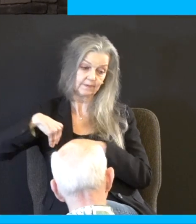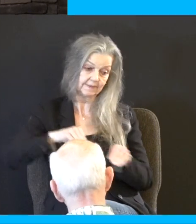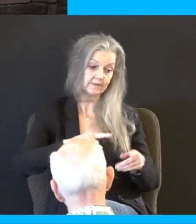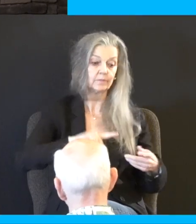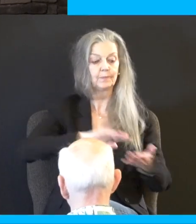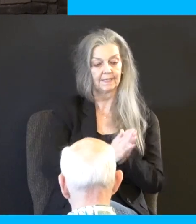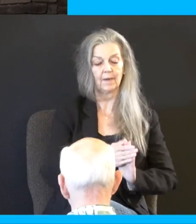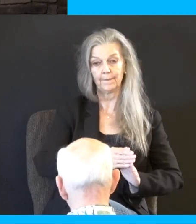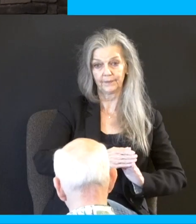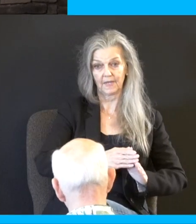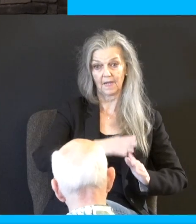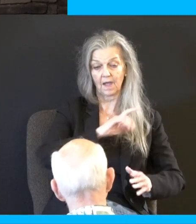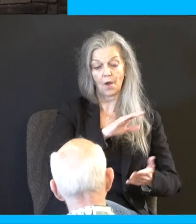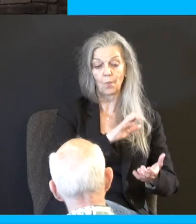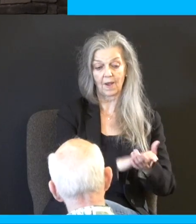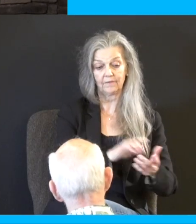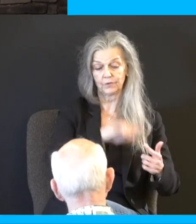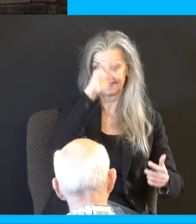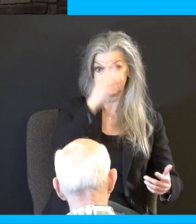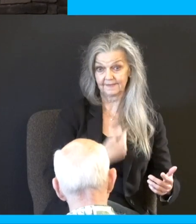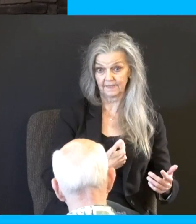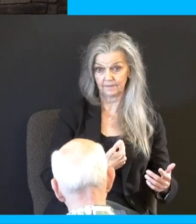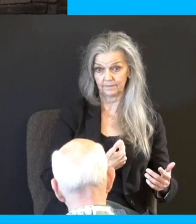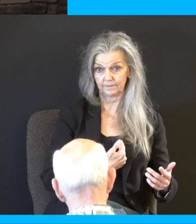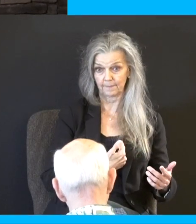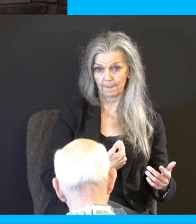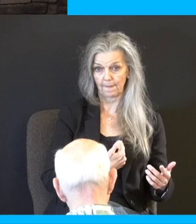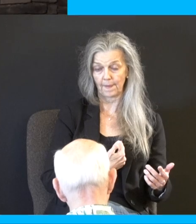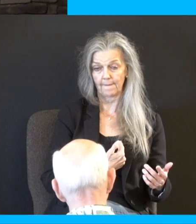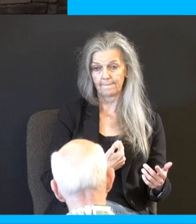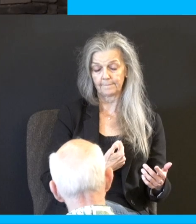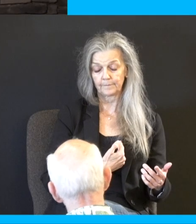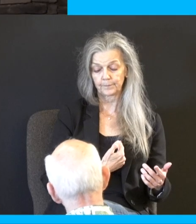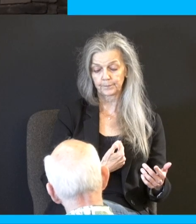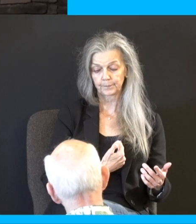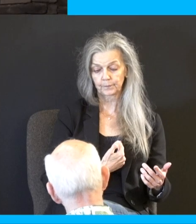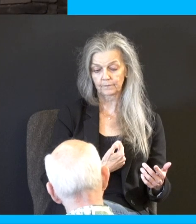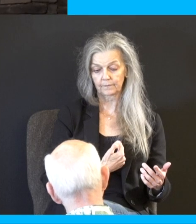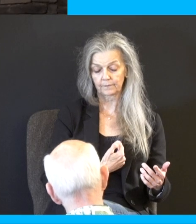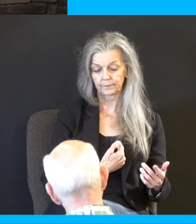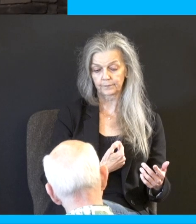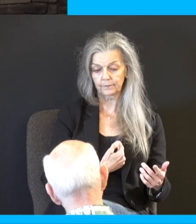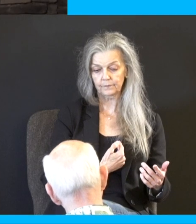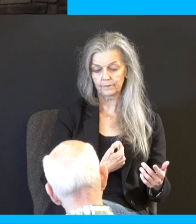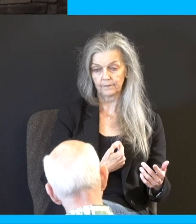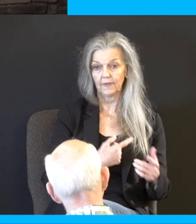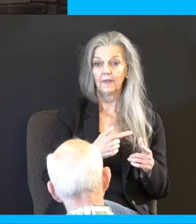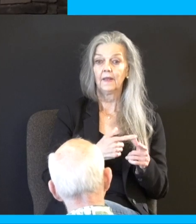So this woman is betrothed and there's a bride price and she's brought into this relationship. If he has betrothed her unto his son, he shall deal with her